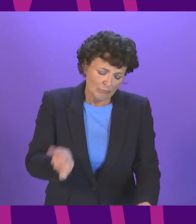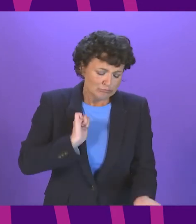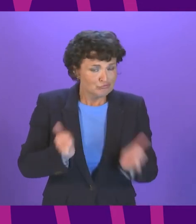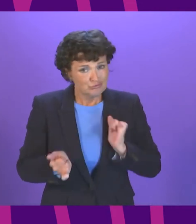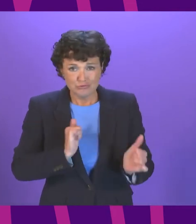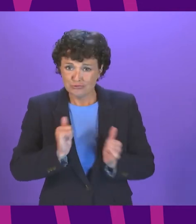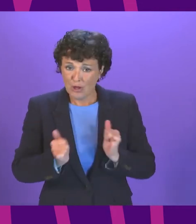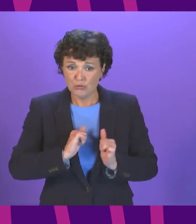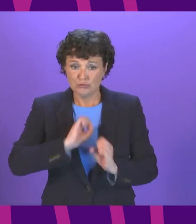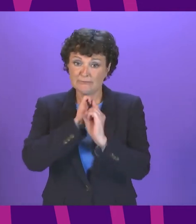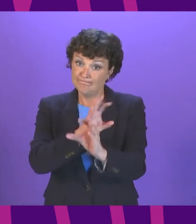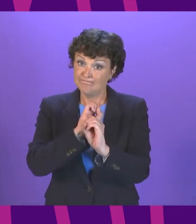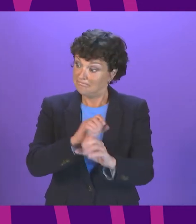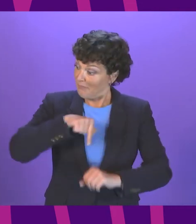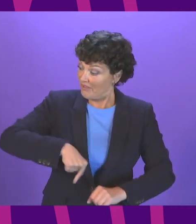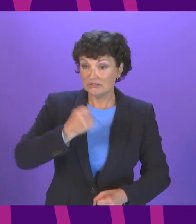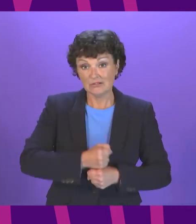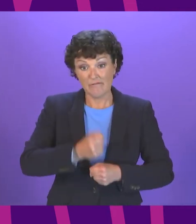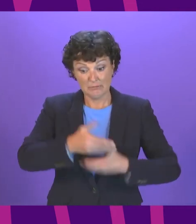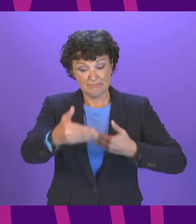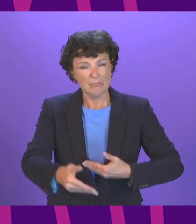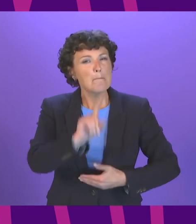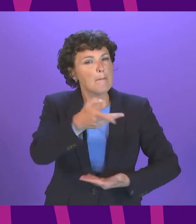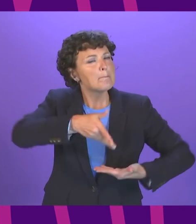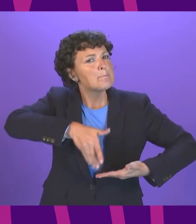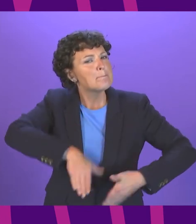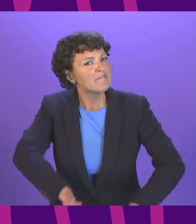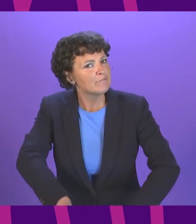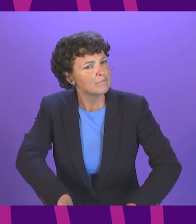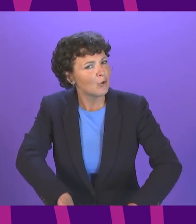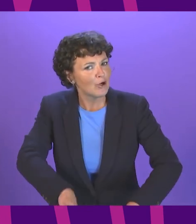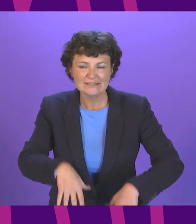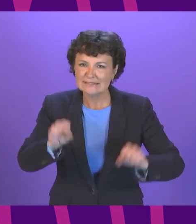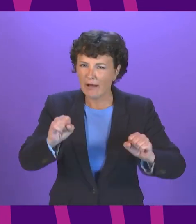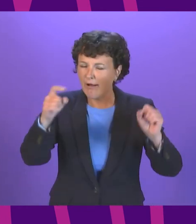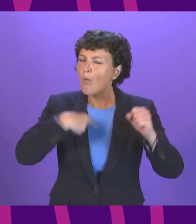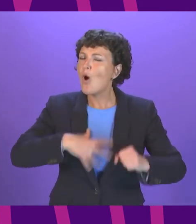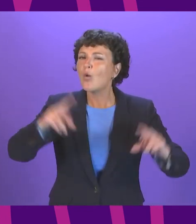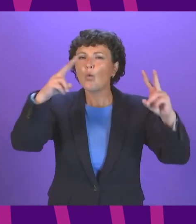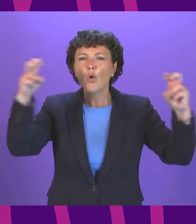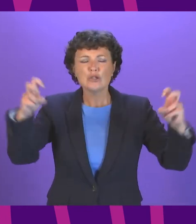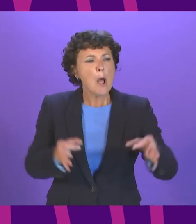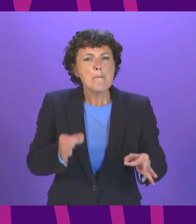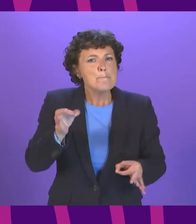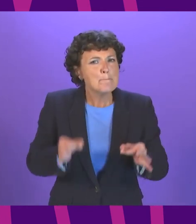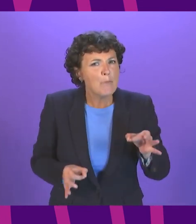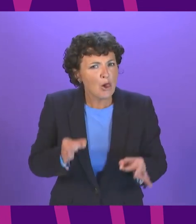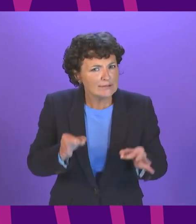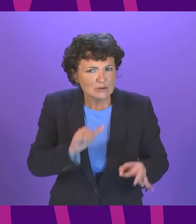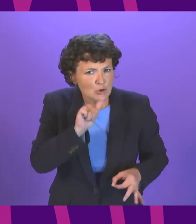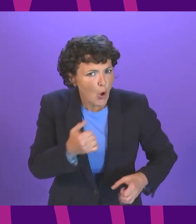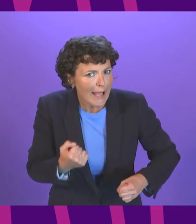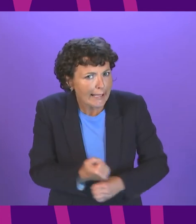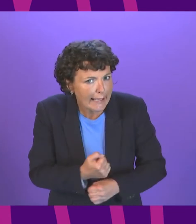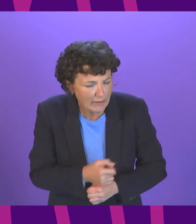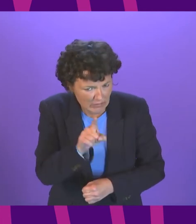next six minutes or so but I want to start with a quote and it's politics is not a game but a serious business who said that than no other than